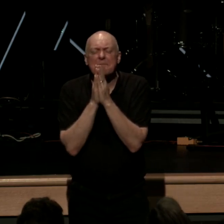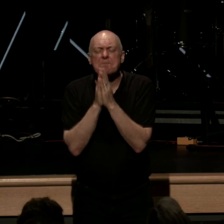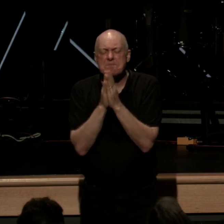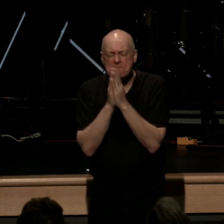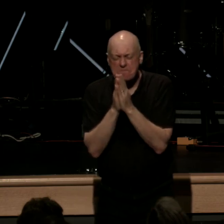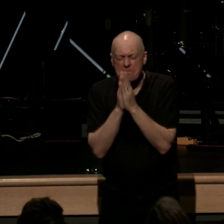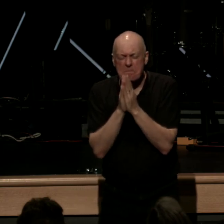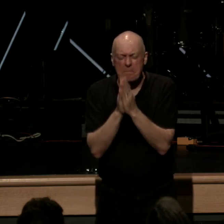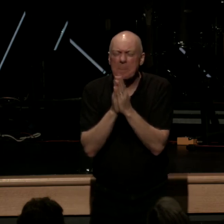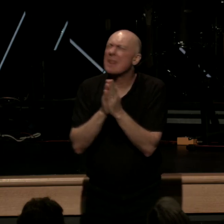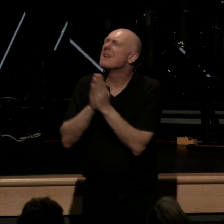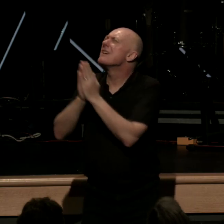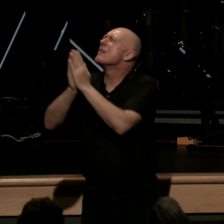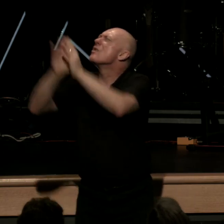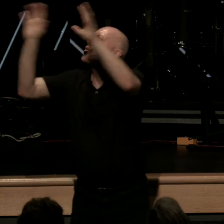work in your church lord jesus christ